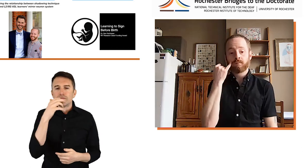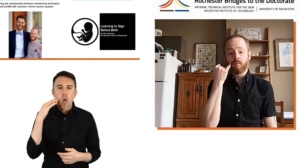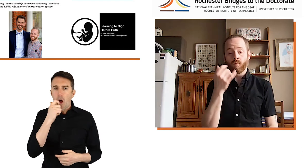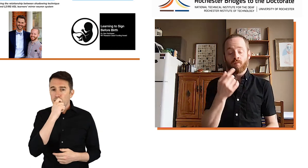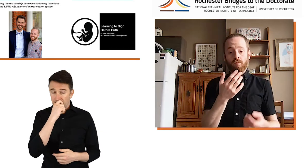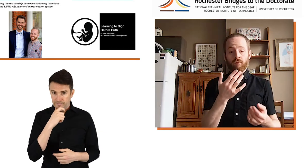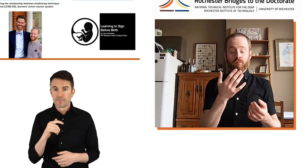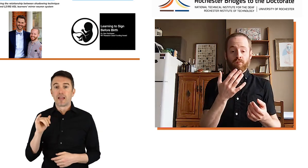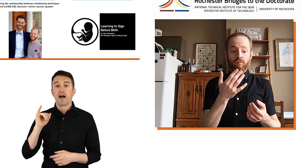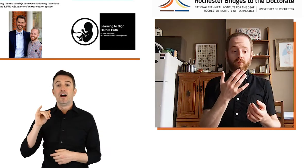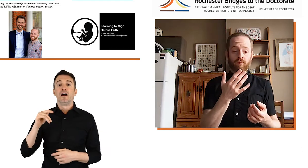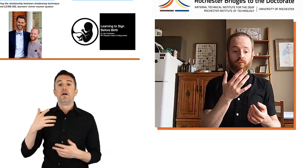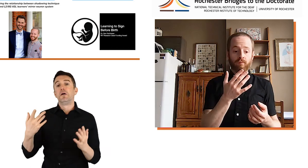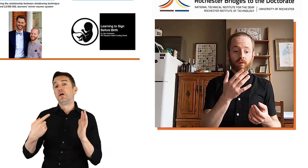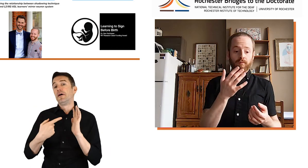infant a pacifier...